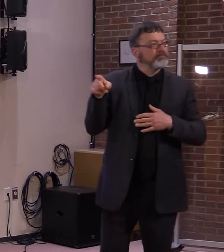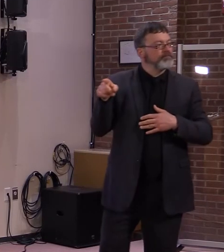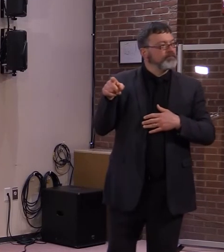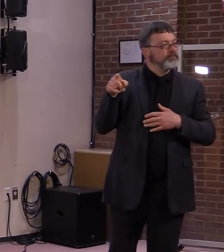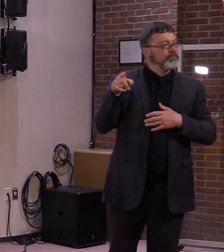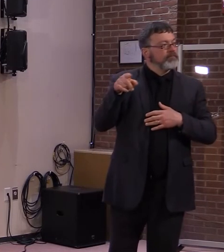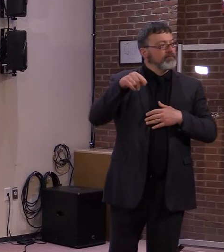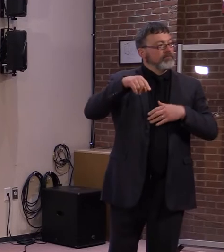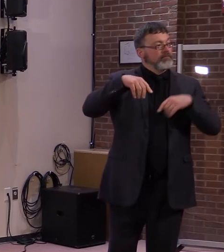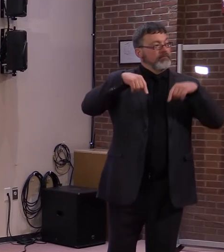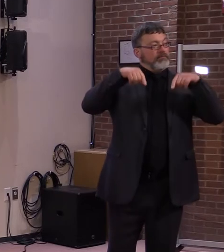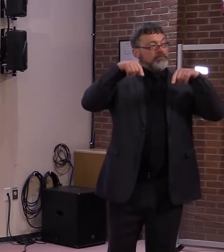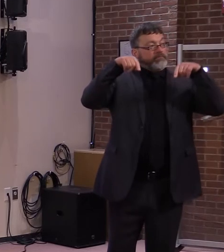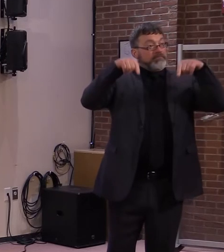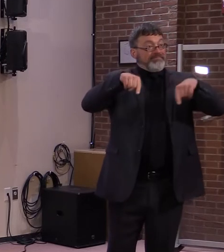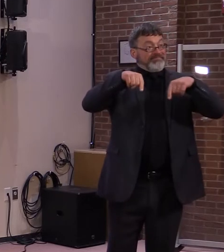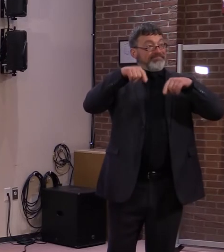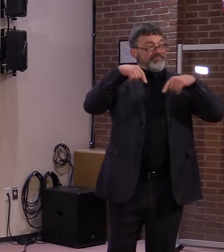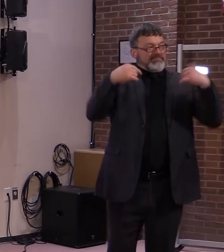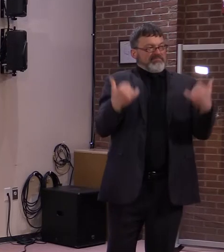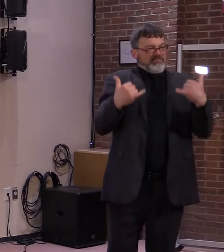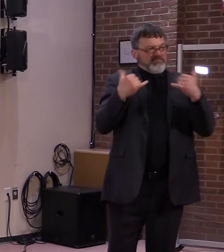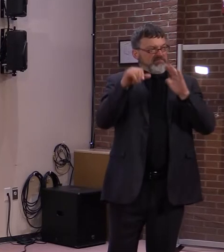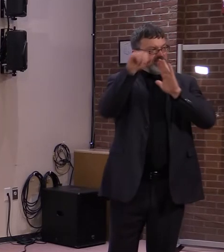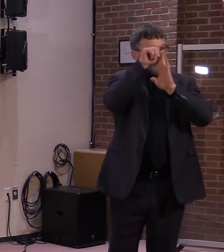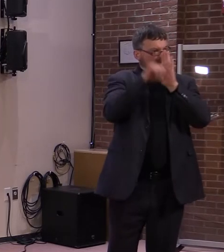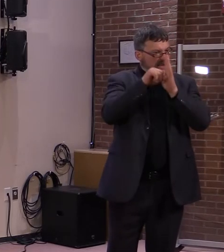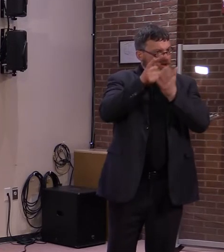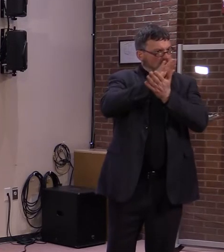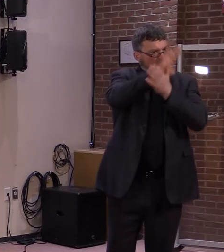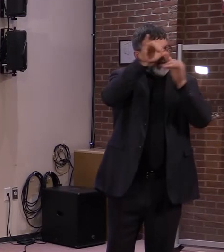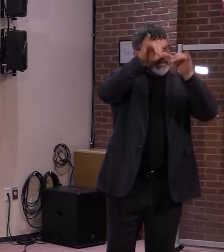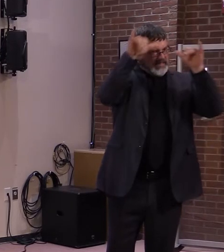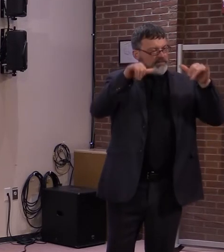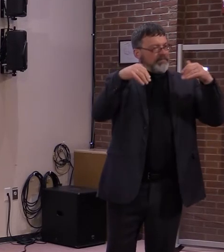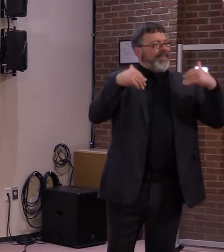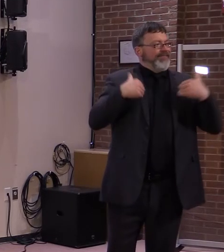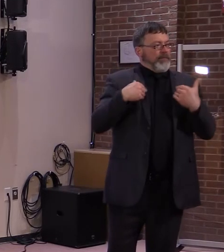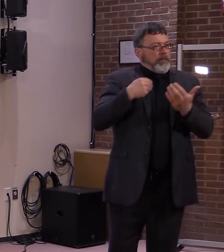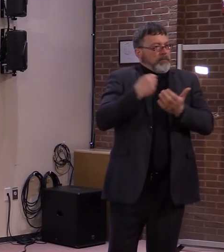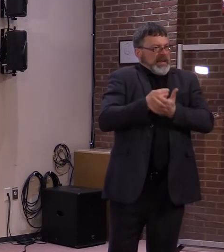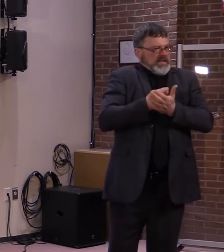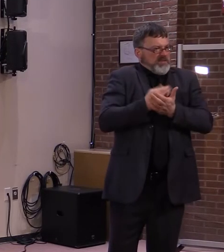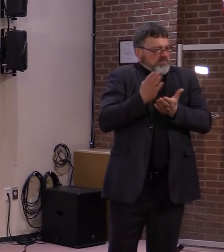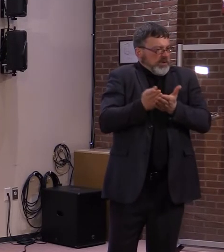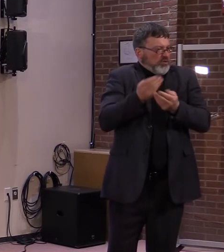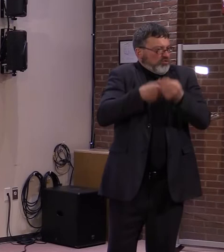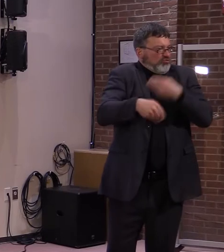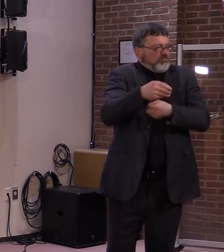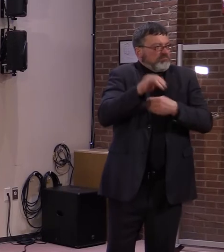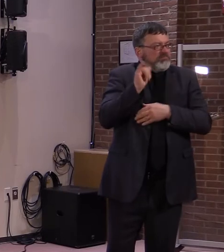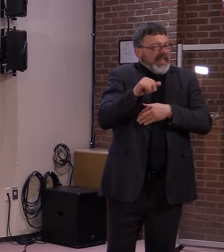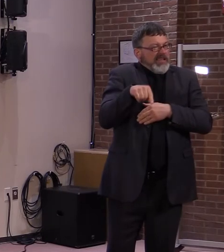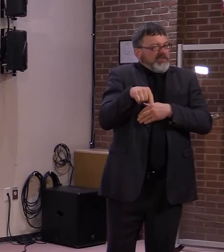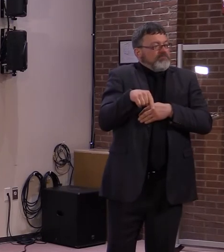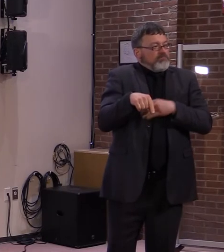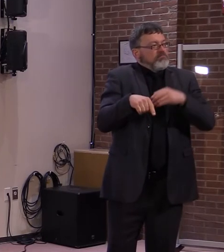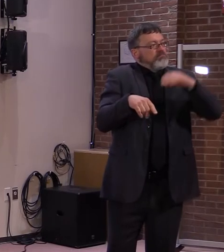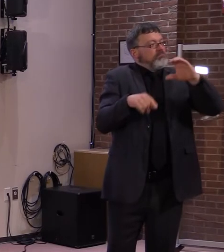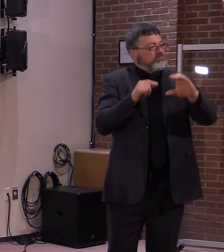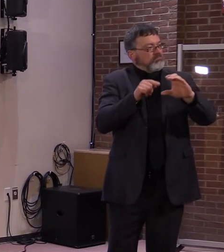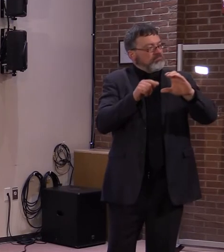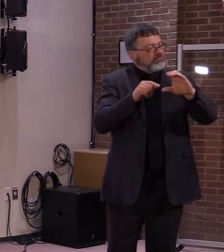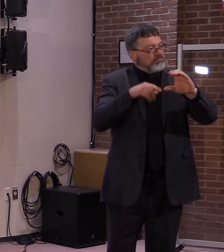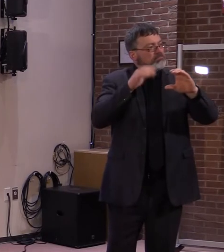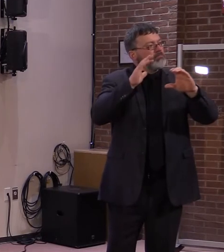was there any funds that were also set aside for Community College of Vermont, which were targeted to Northern Vermont